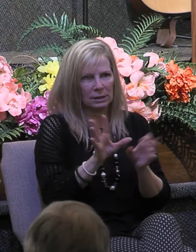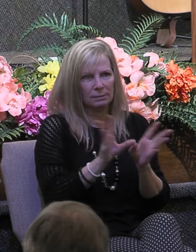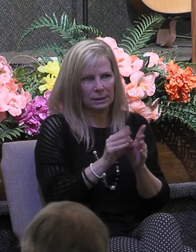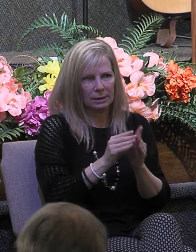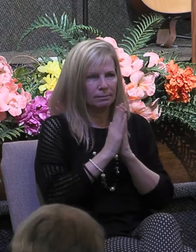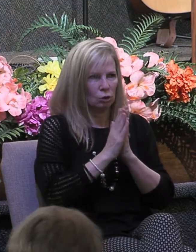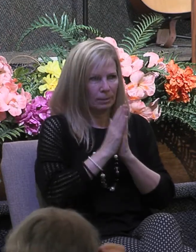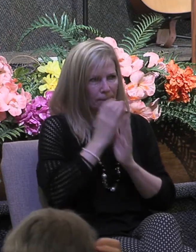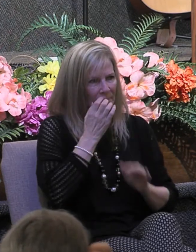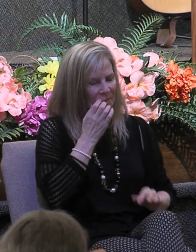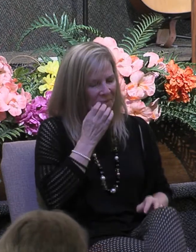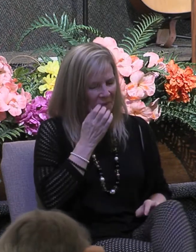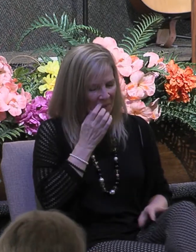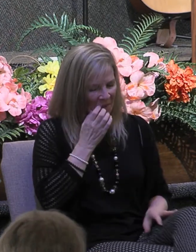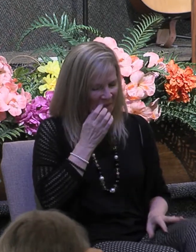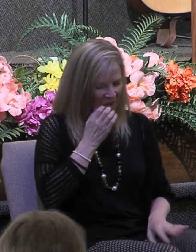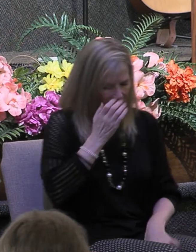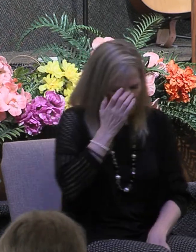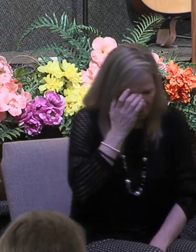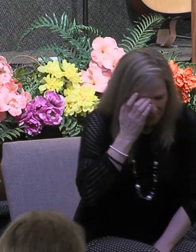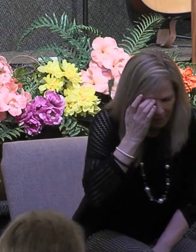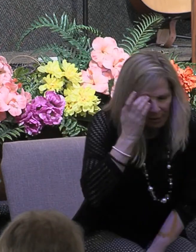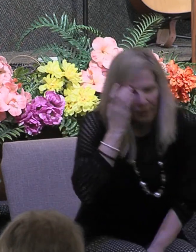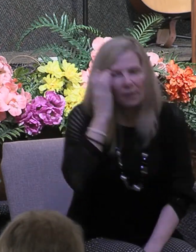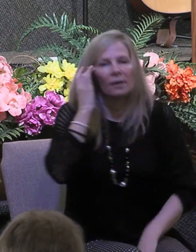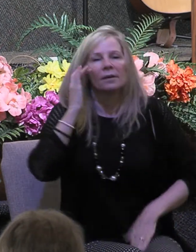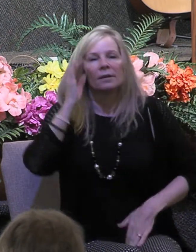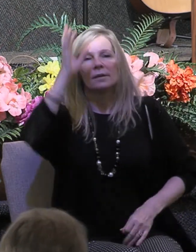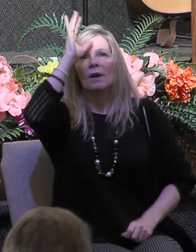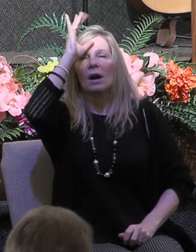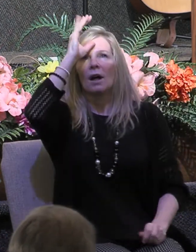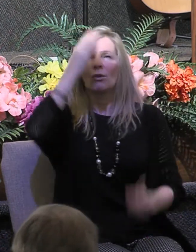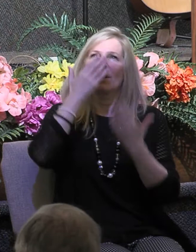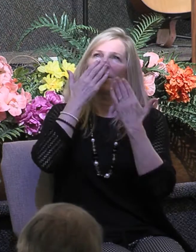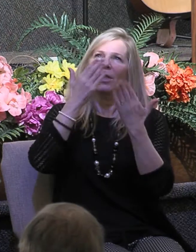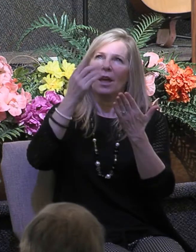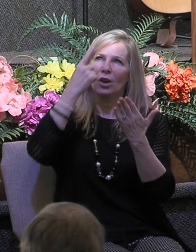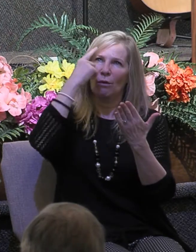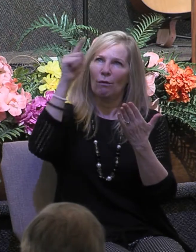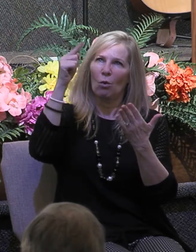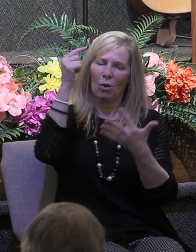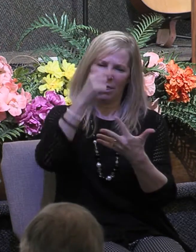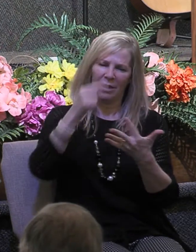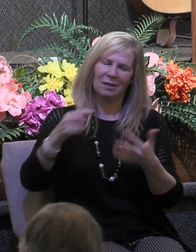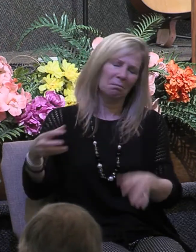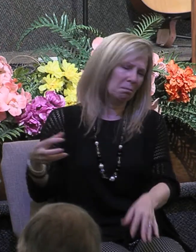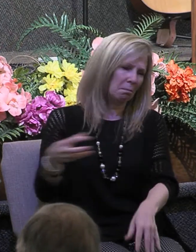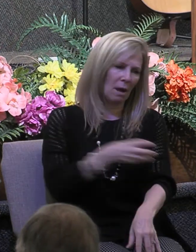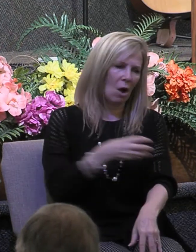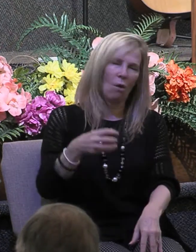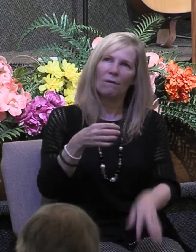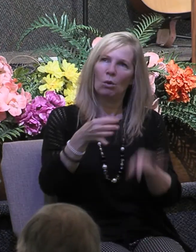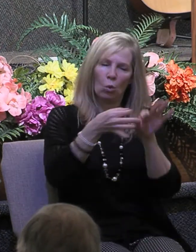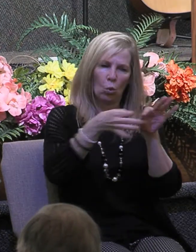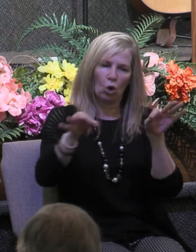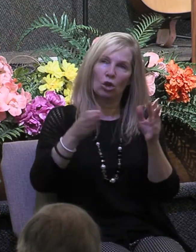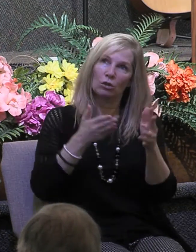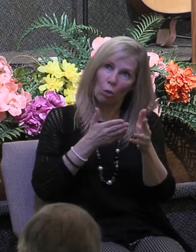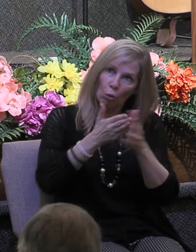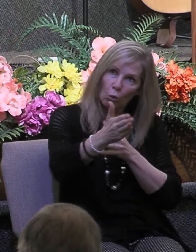me father we thank you for these powerful words your words through the apostle Paul lord